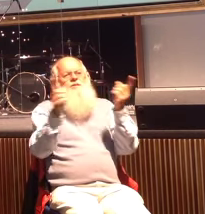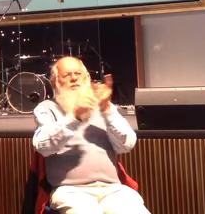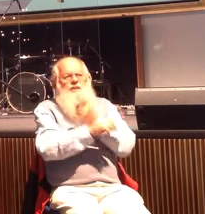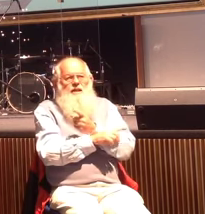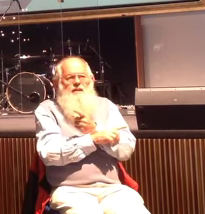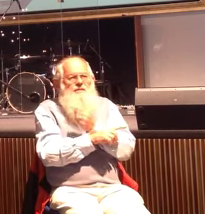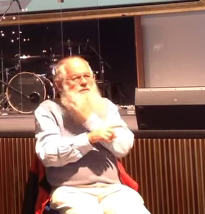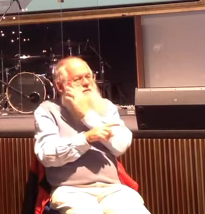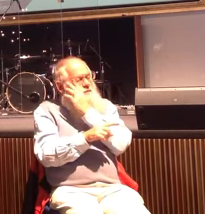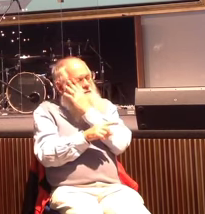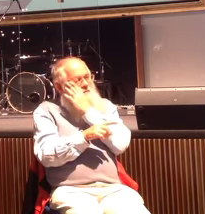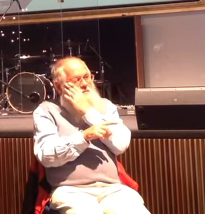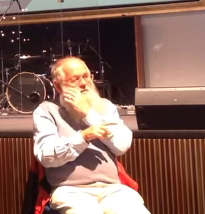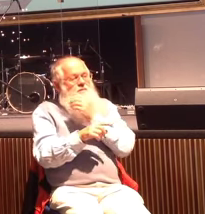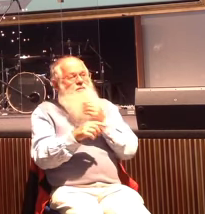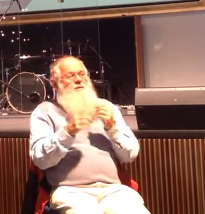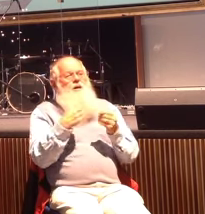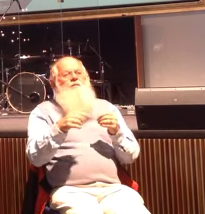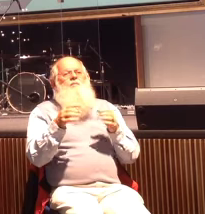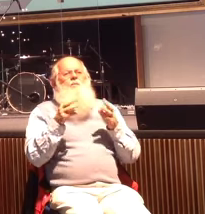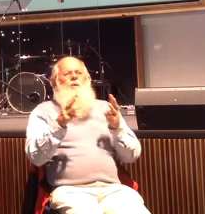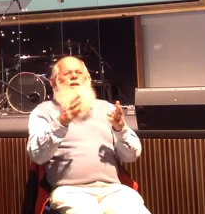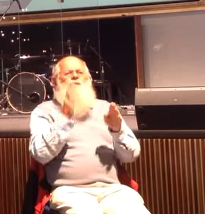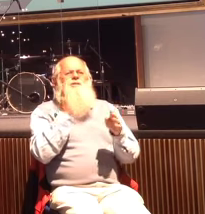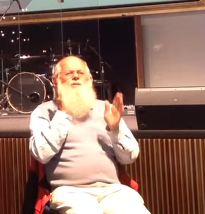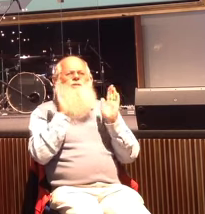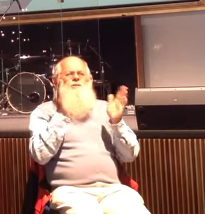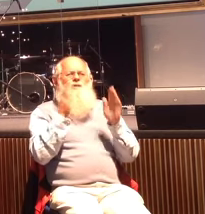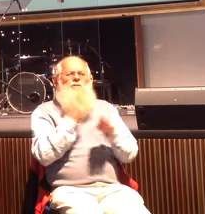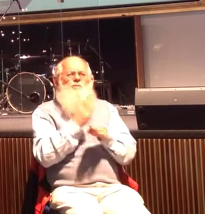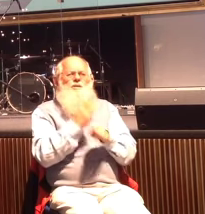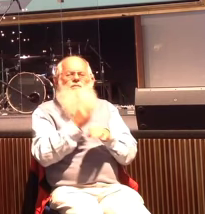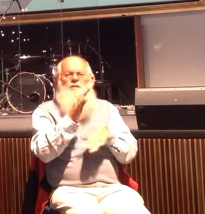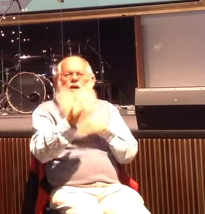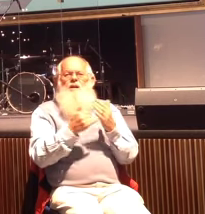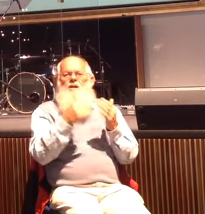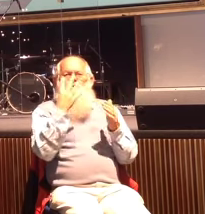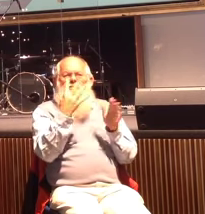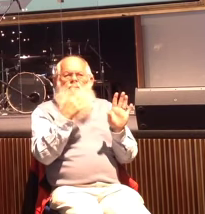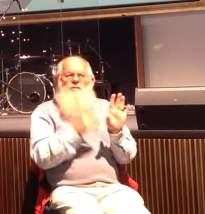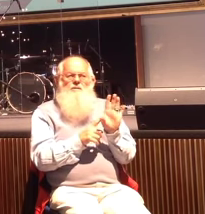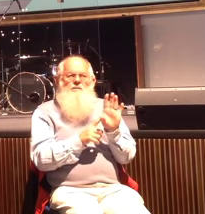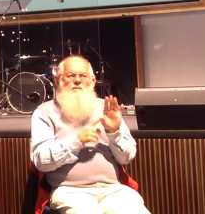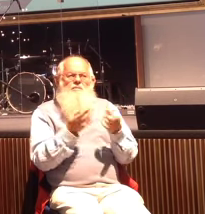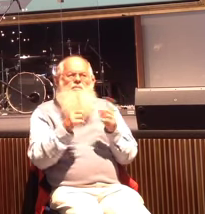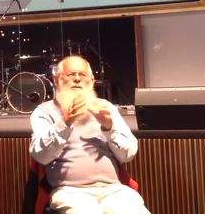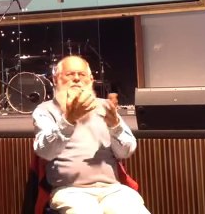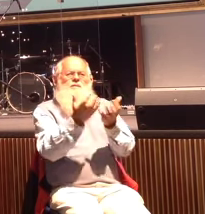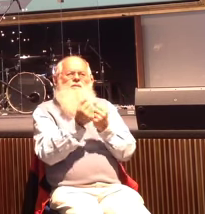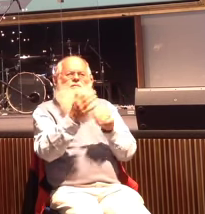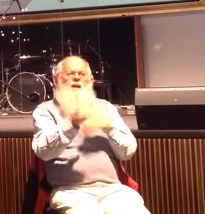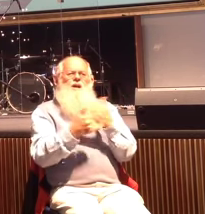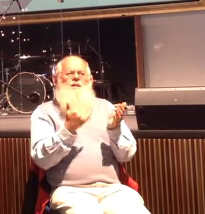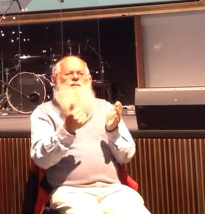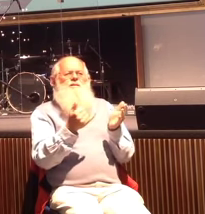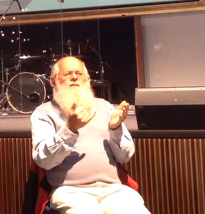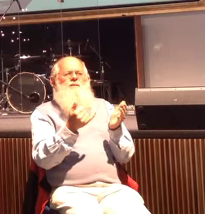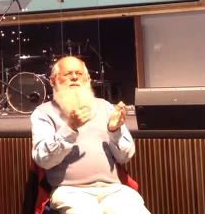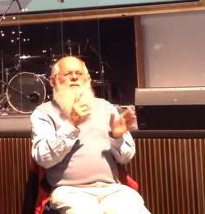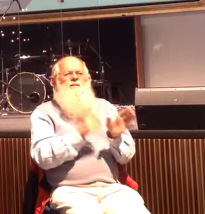of the way it's ran over the past four years. We inherited last year a church and then just